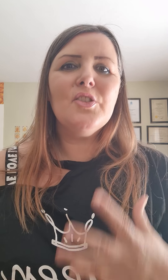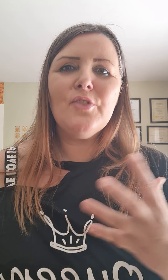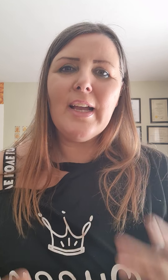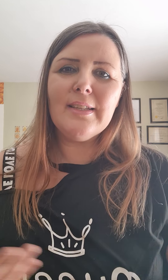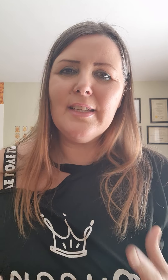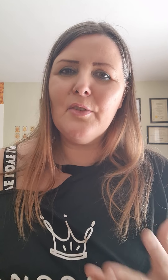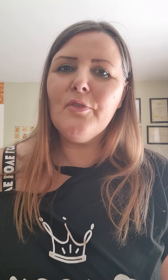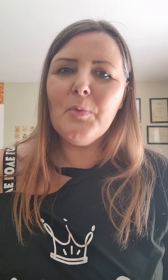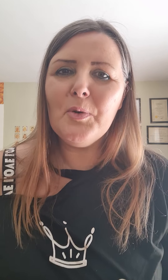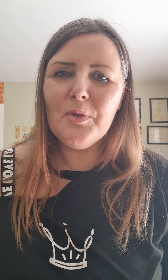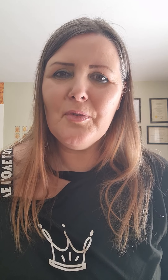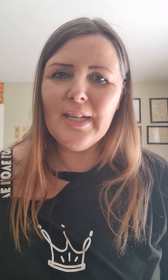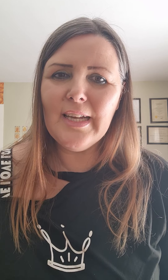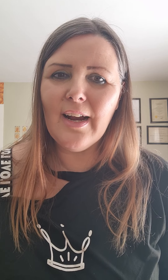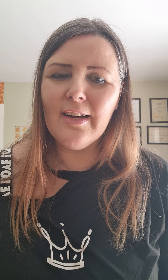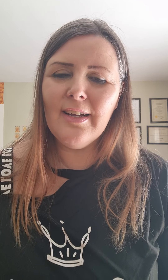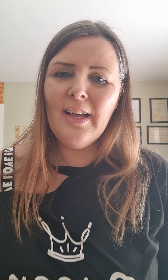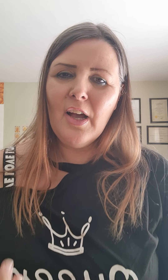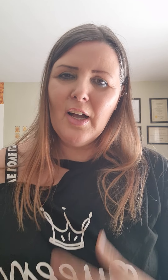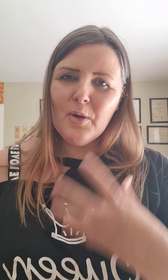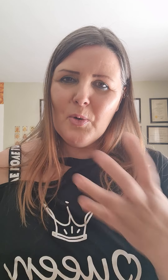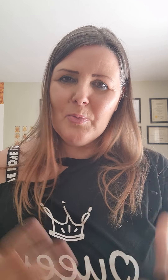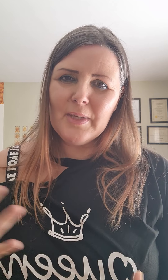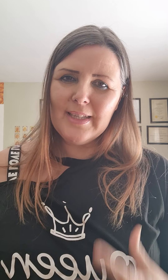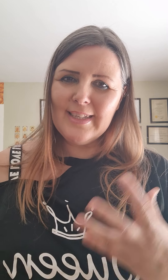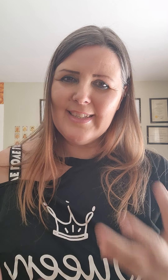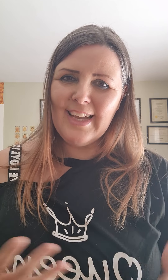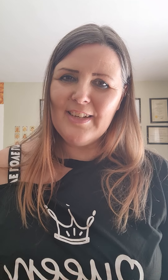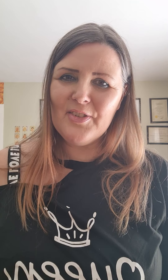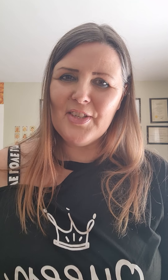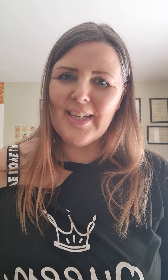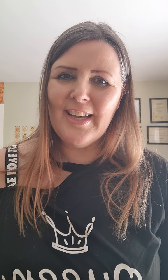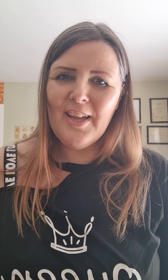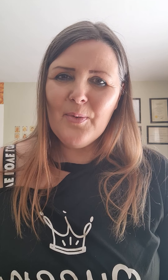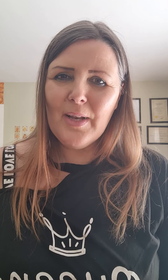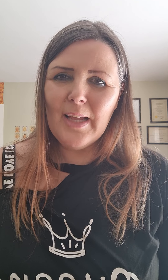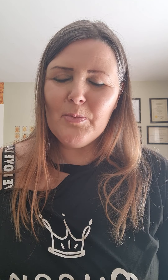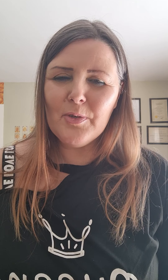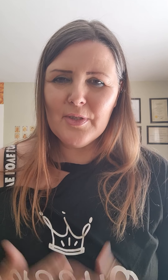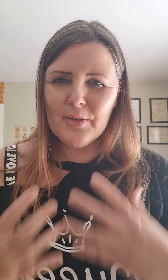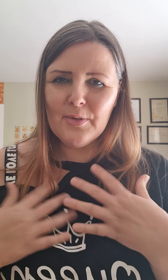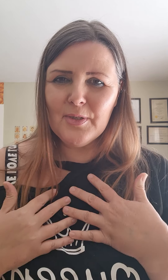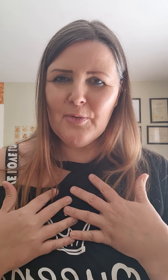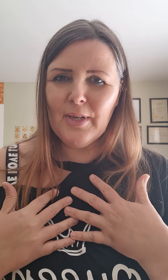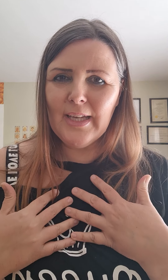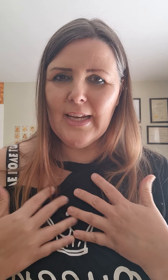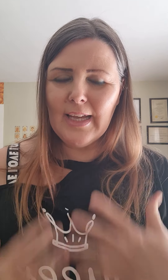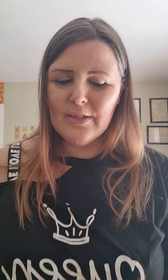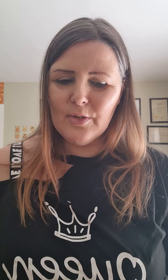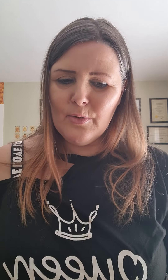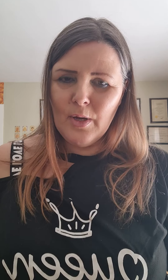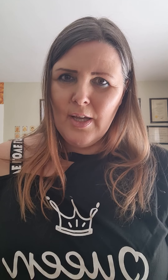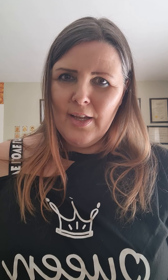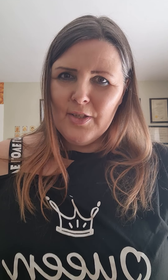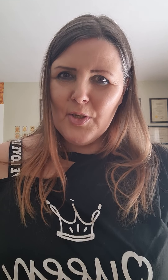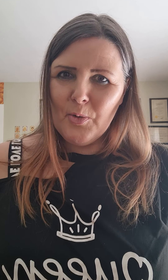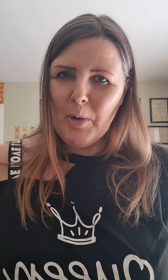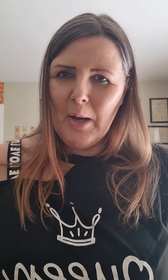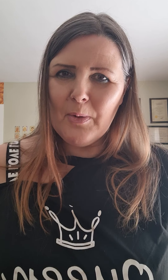Distracting you from who you really are I hope that this energy Will help you to Reconnect to your power